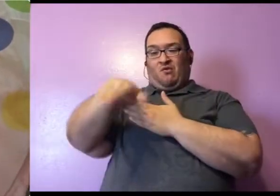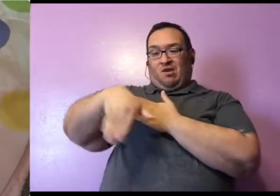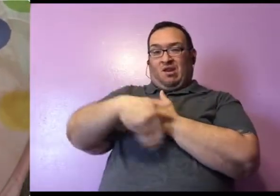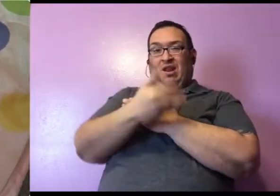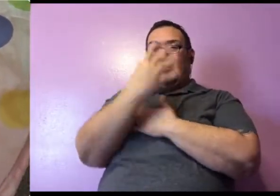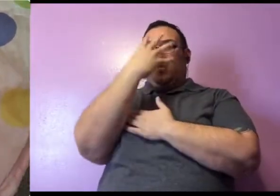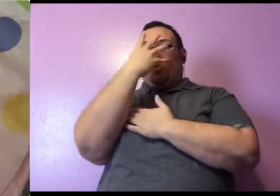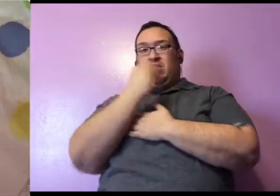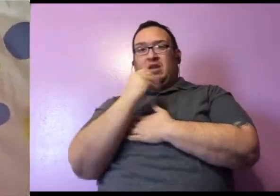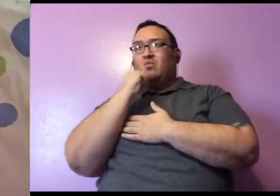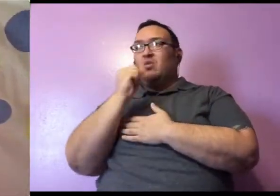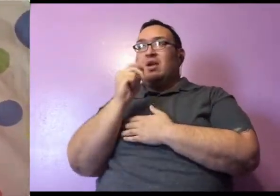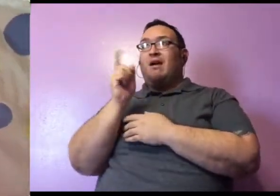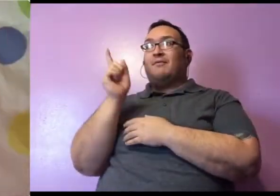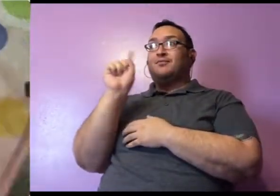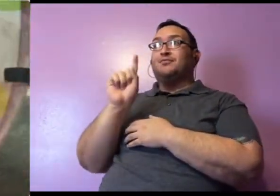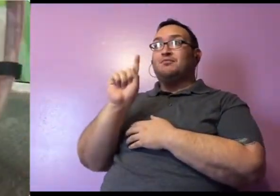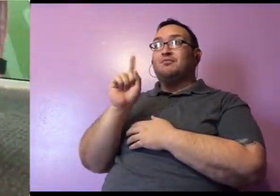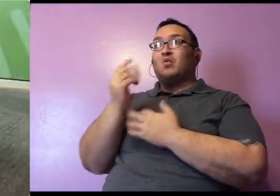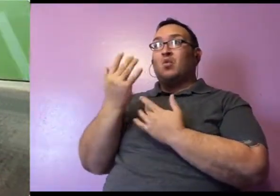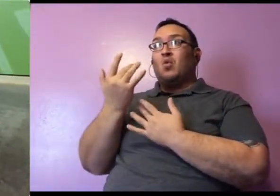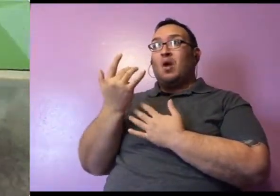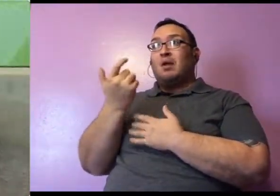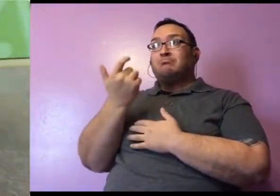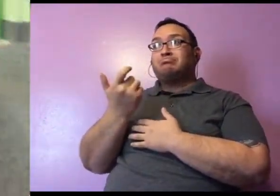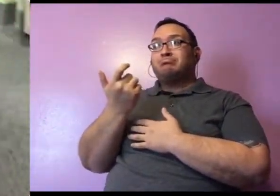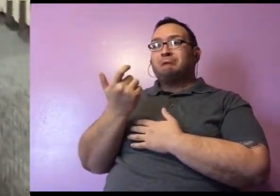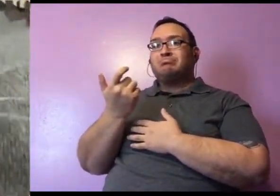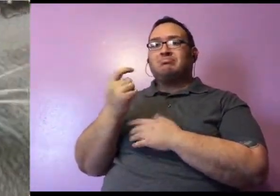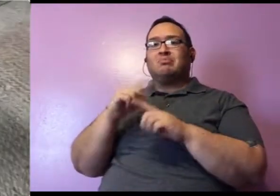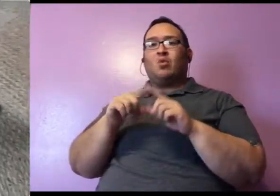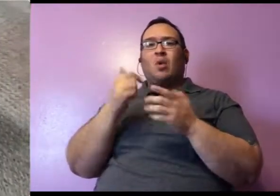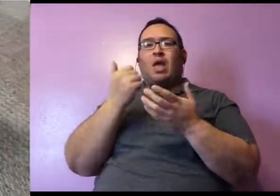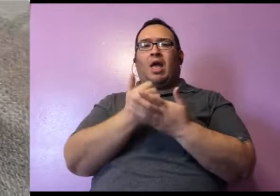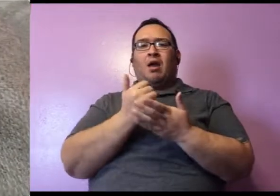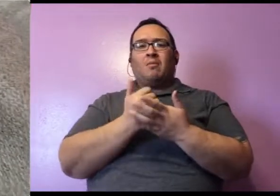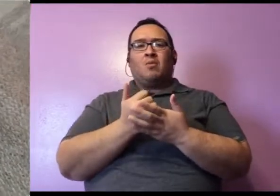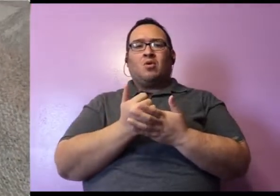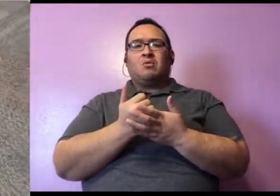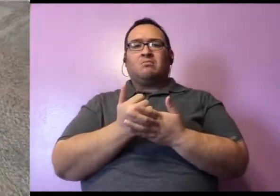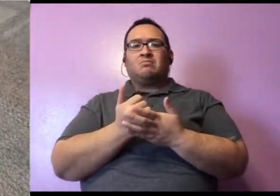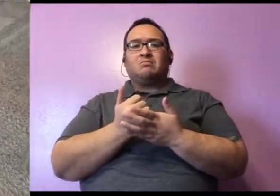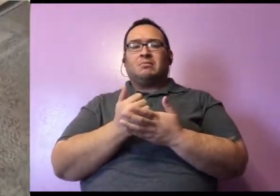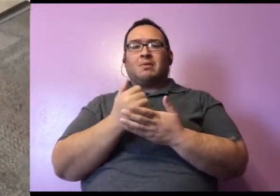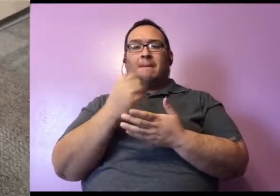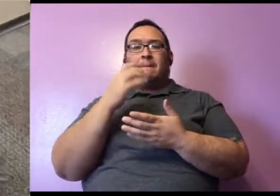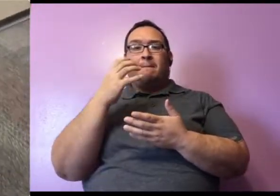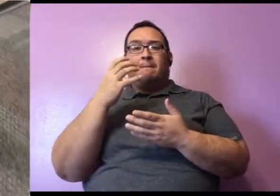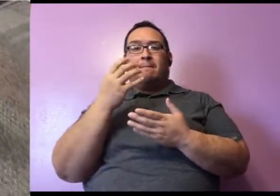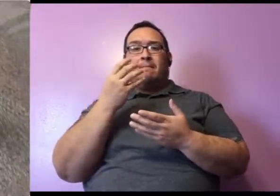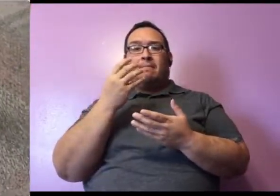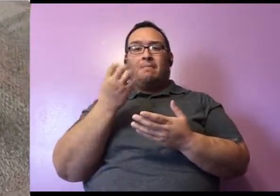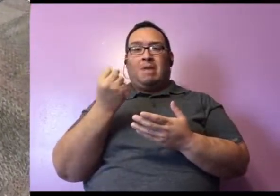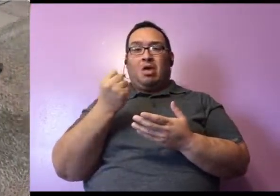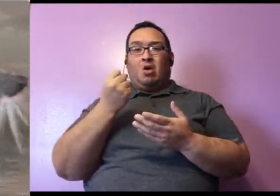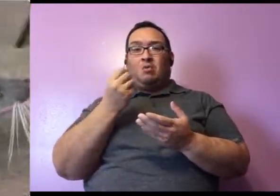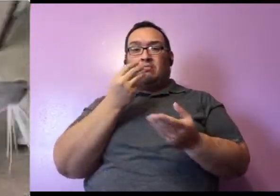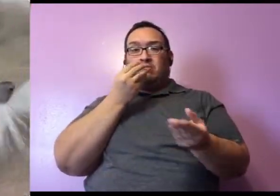we did not have to be with her. But we were the ones who leaned her off her milk and introduced her to